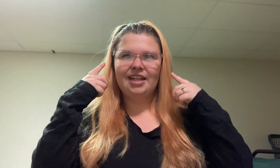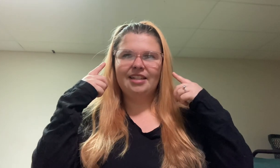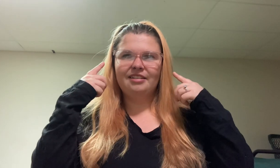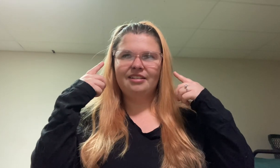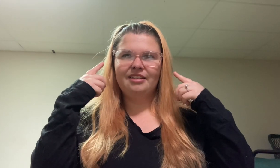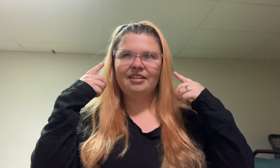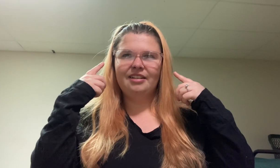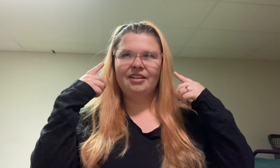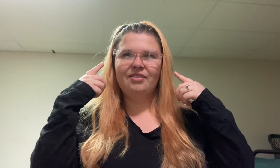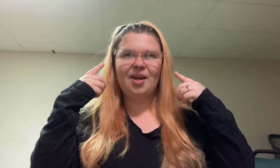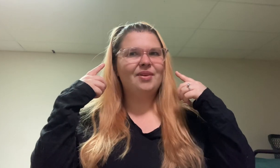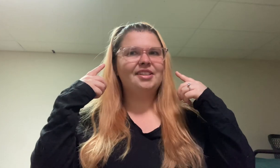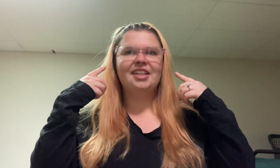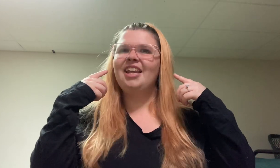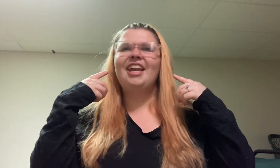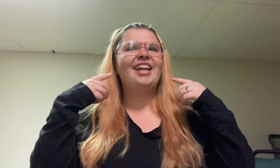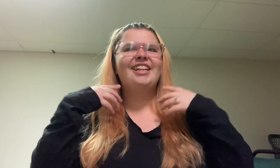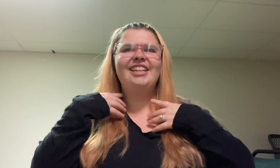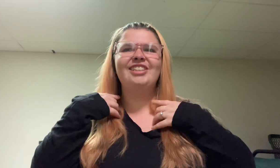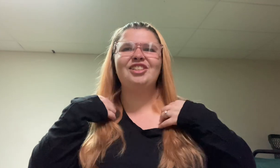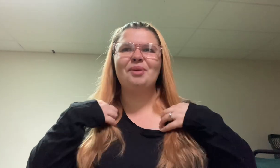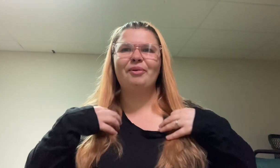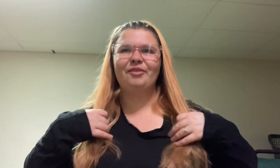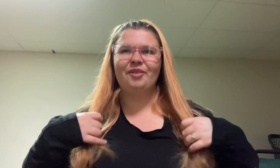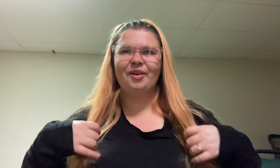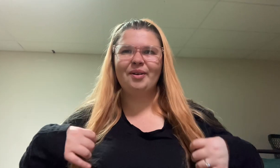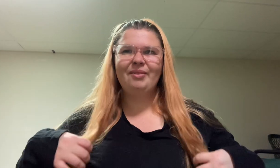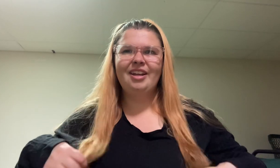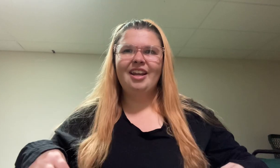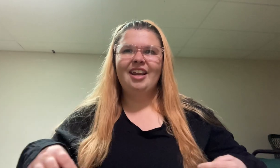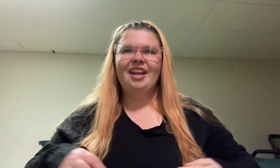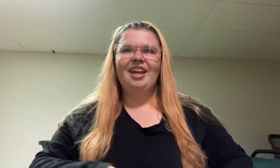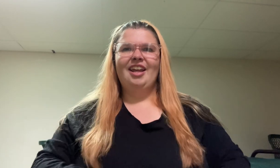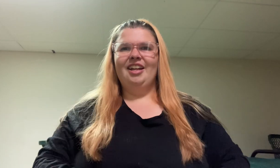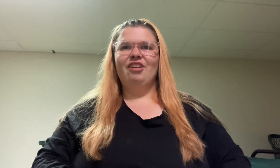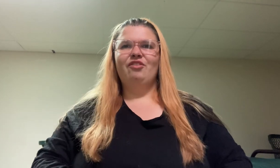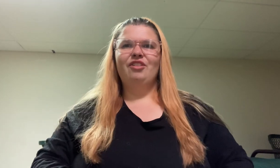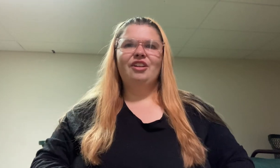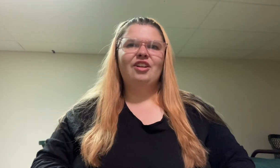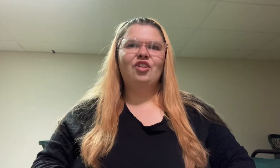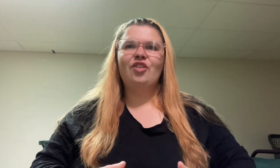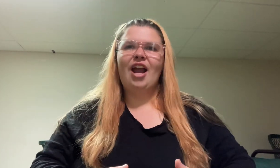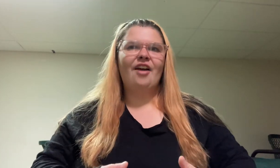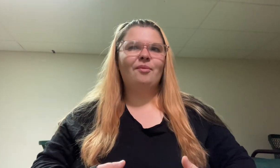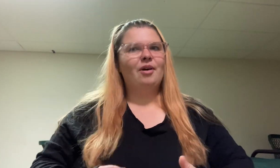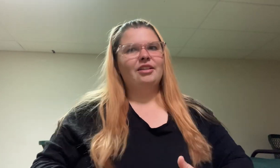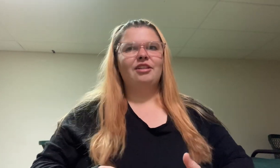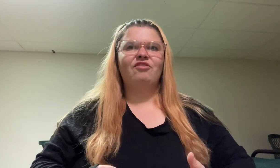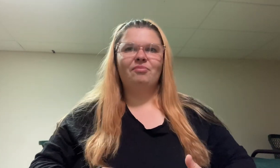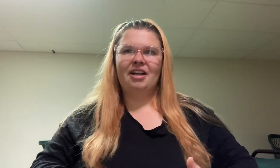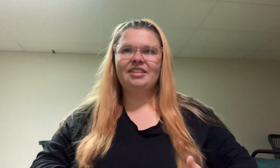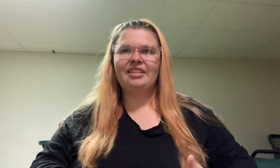If that makes any shape or form and if, if you have a positive mindset,